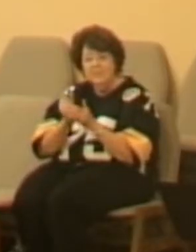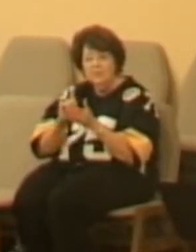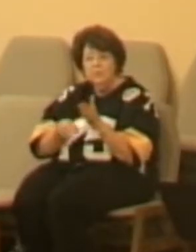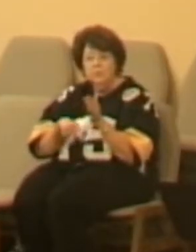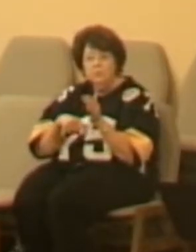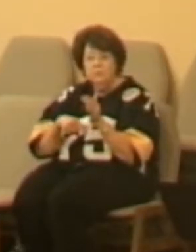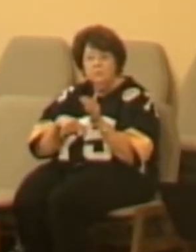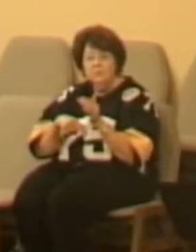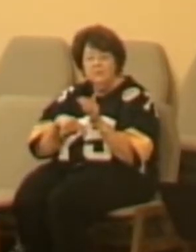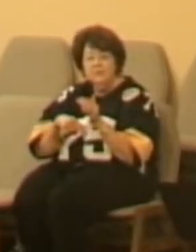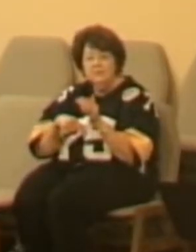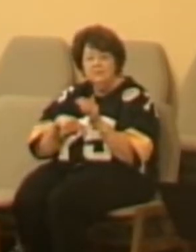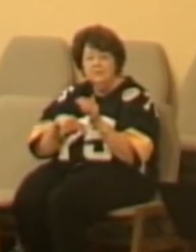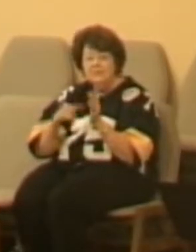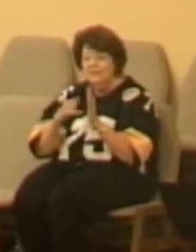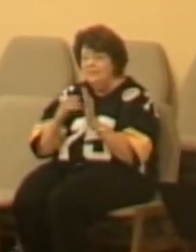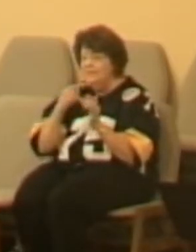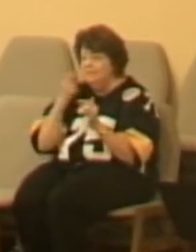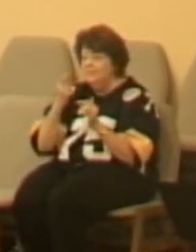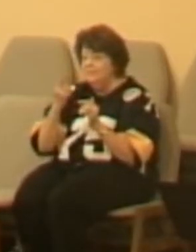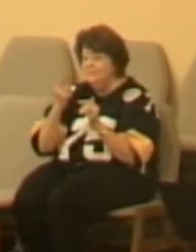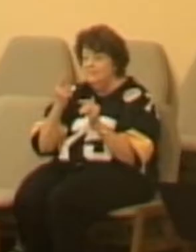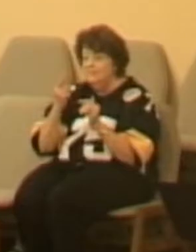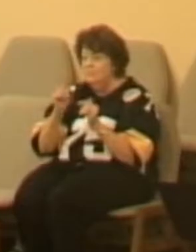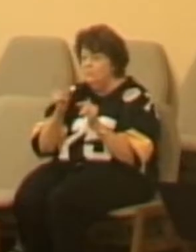about where the kingdom of heaven is?